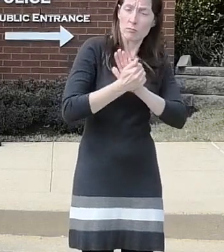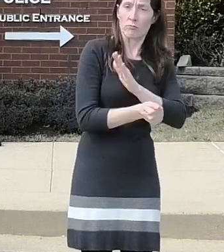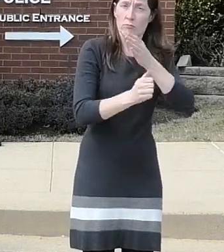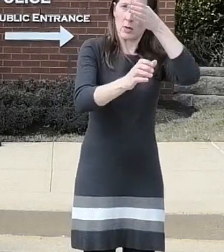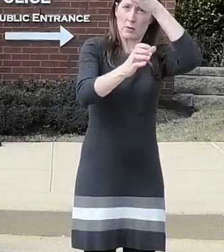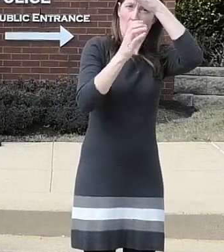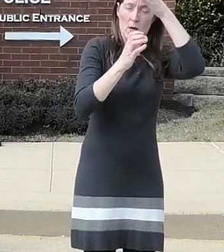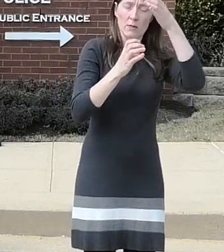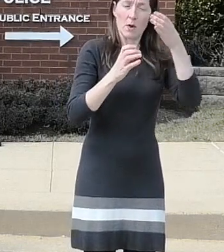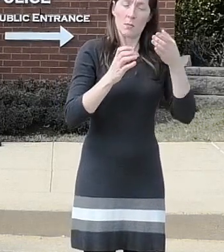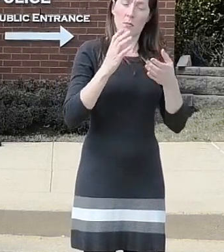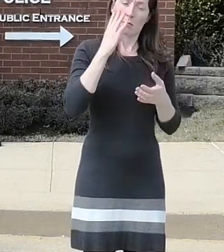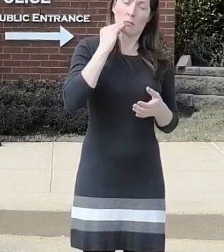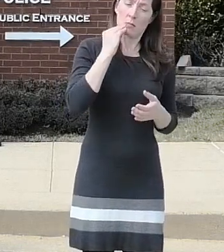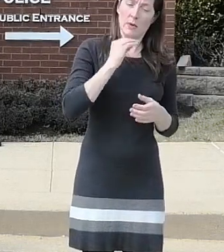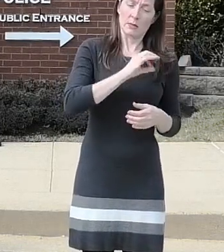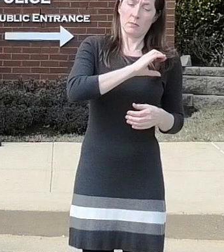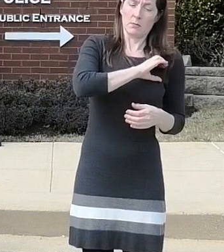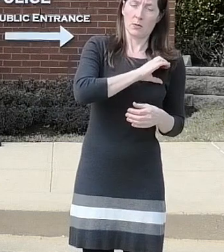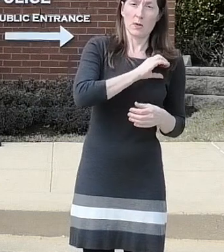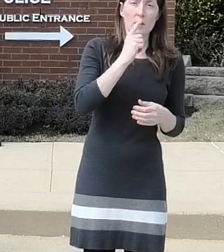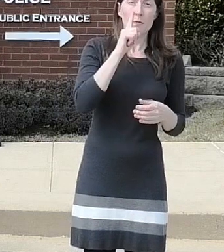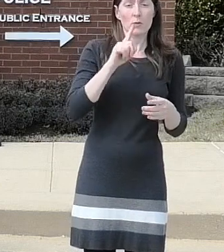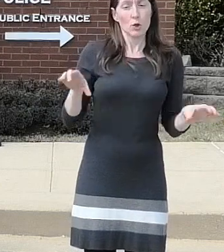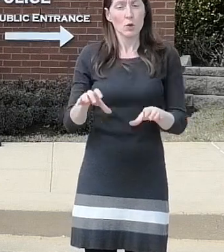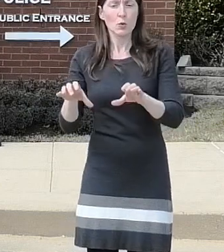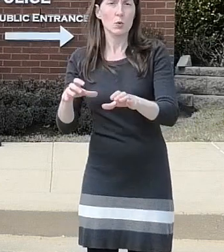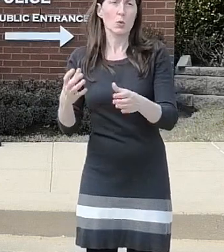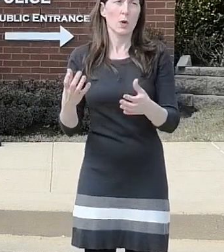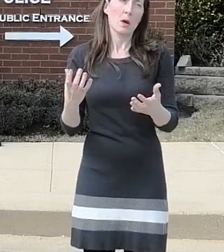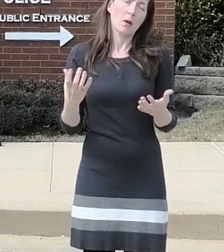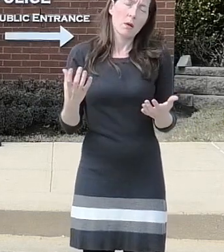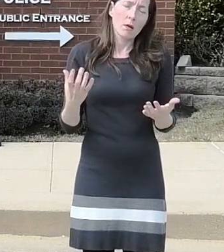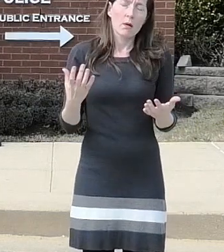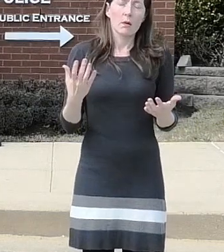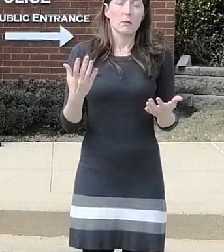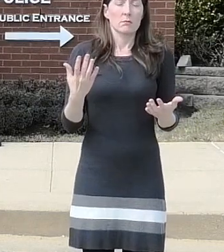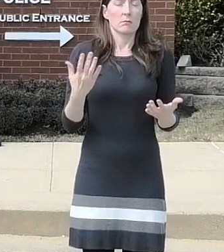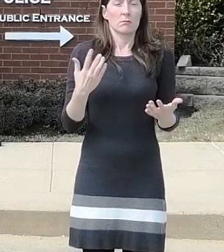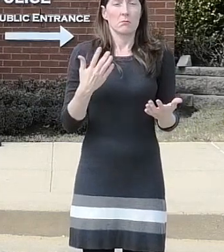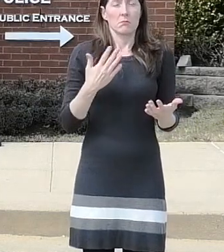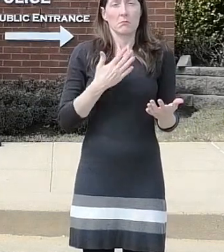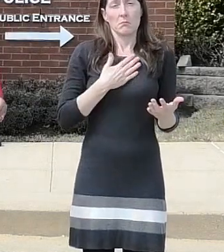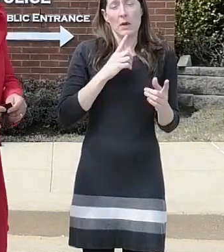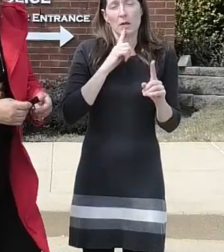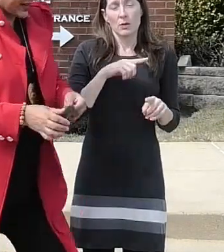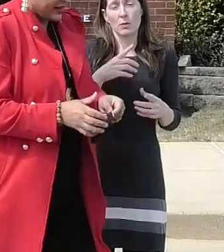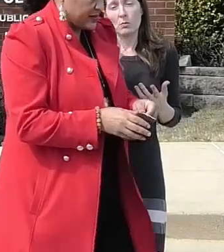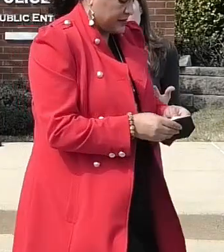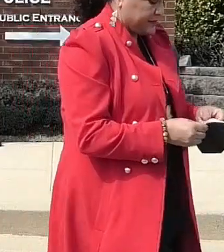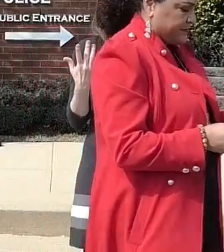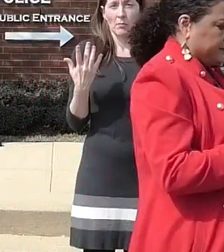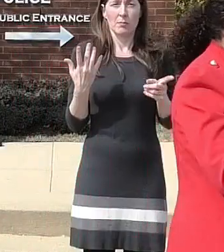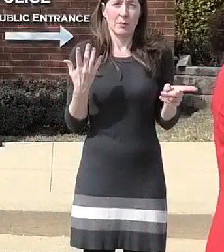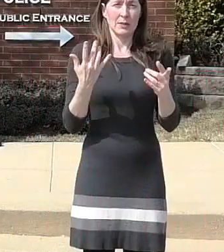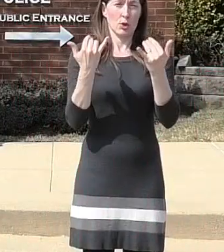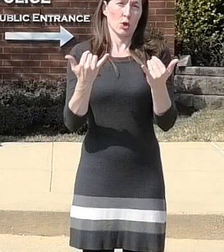answer and the conclusion is he's currently locked up ma'am you or somebody or you